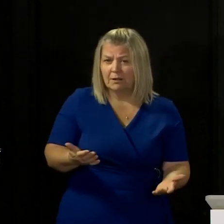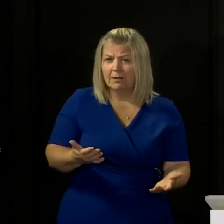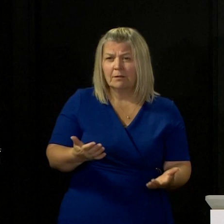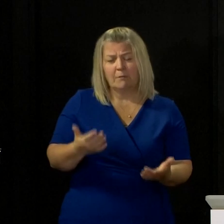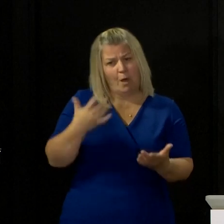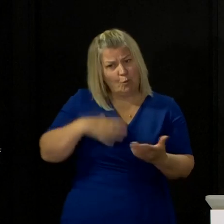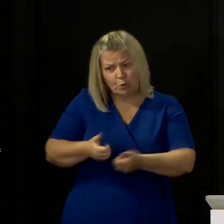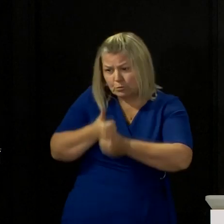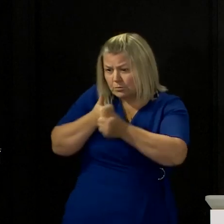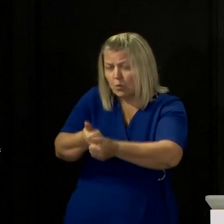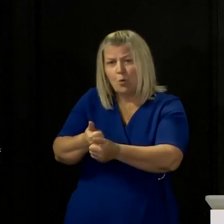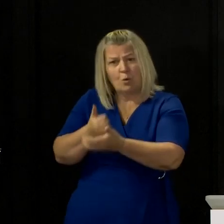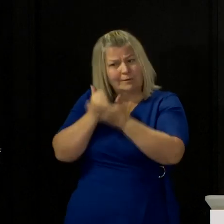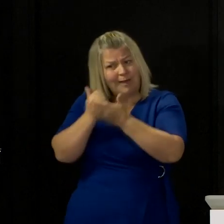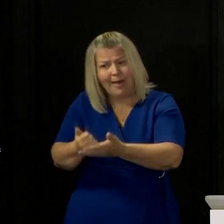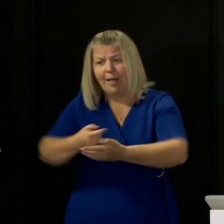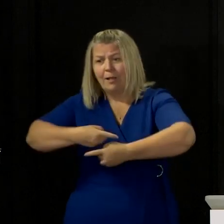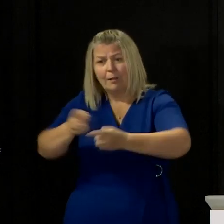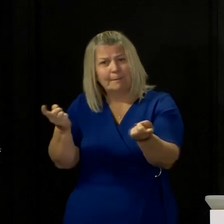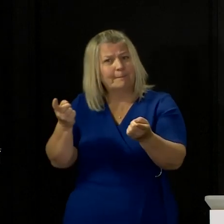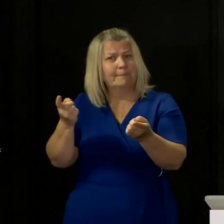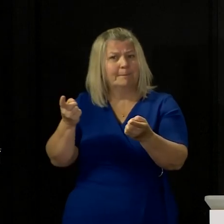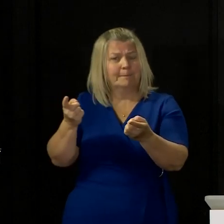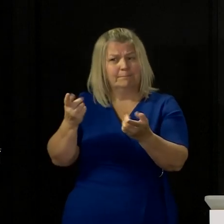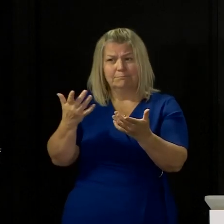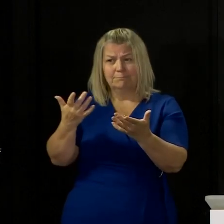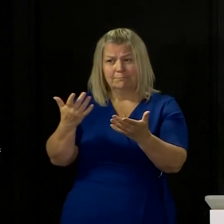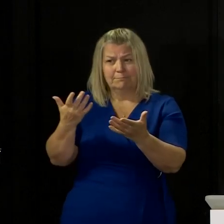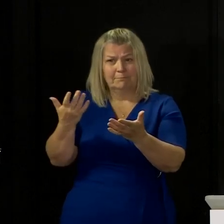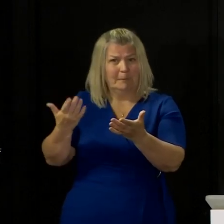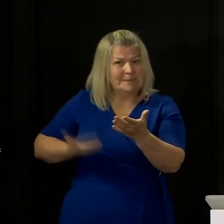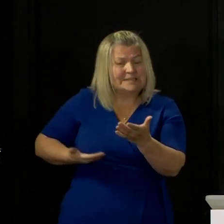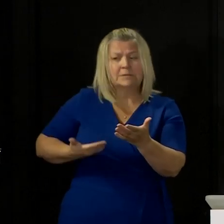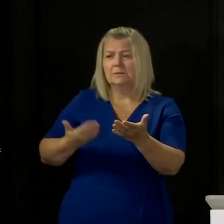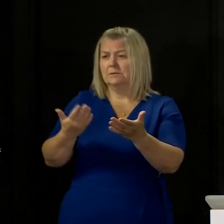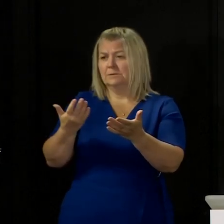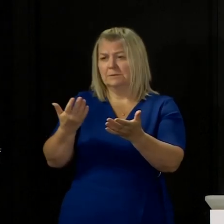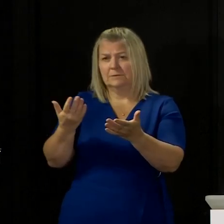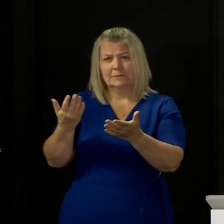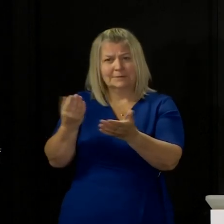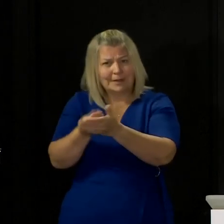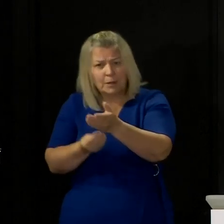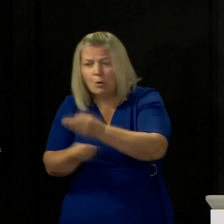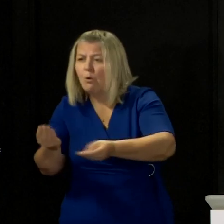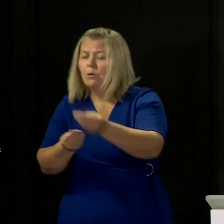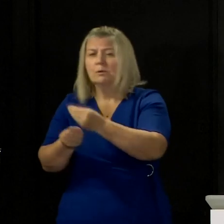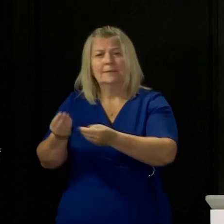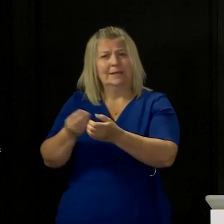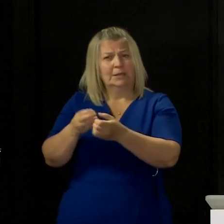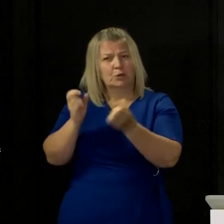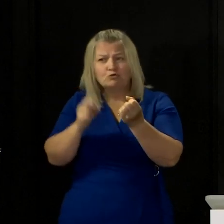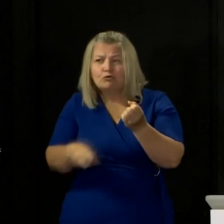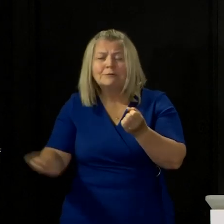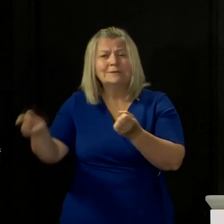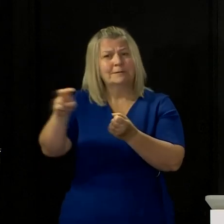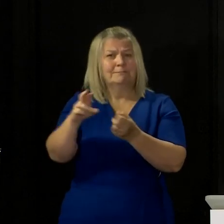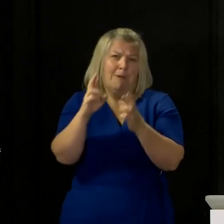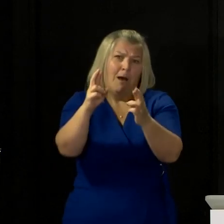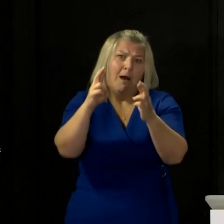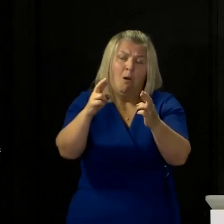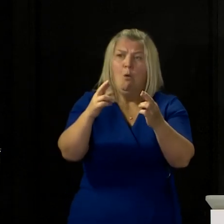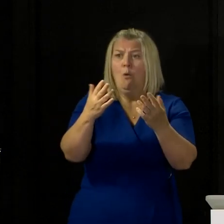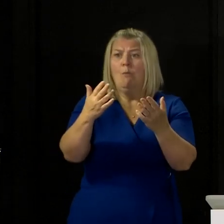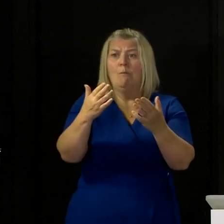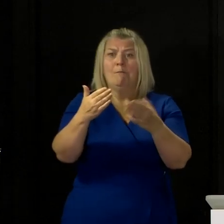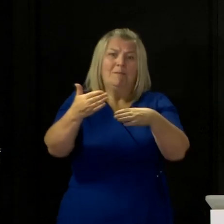tourist industry that is suffering huge hardship right now, I would love to think that before the end of this summer, people will be able to travel more widely